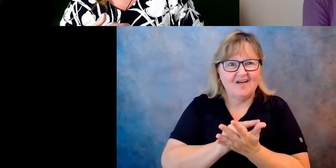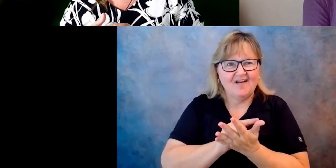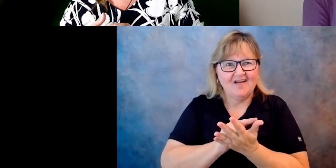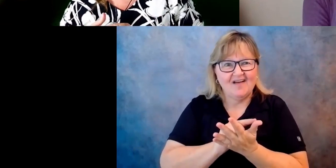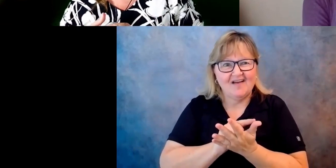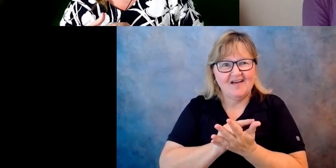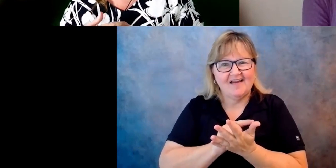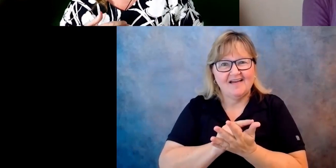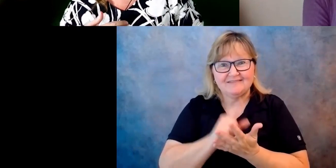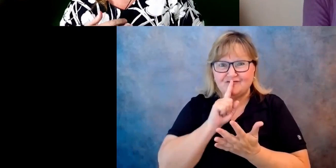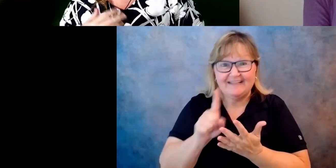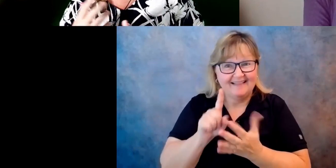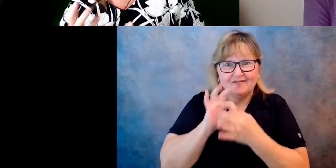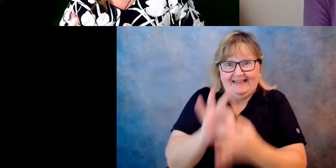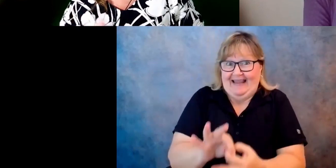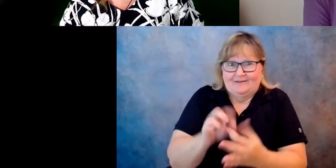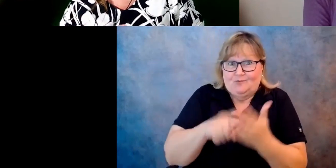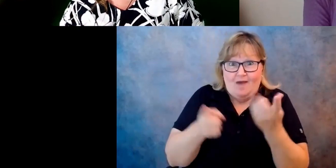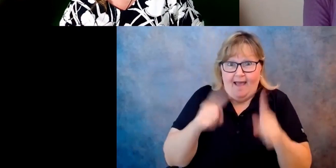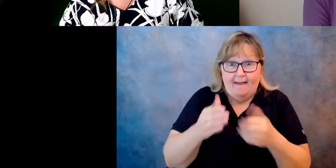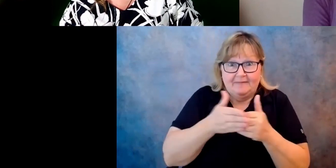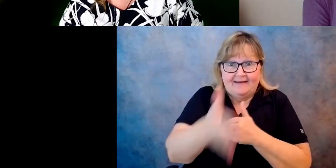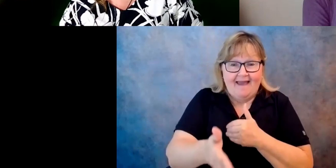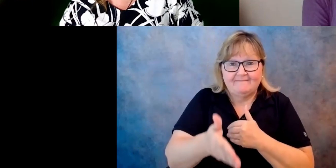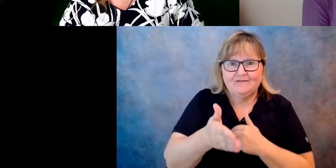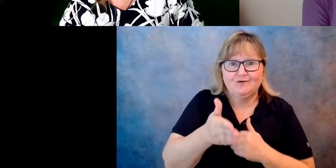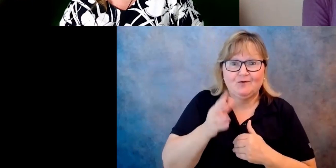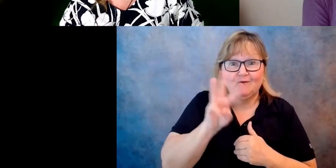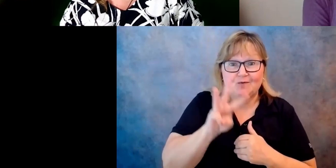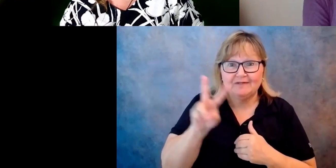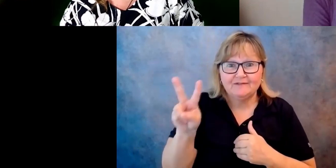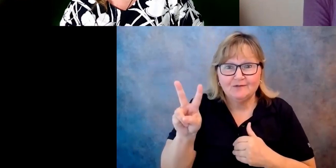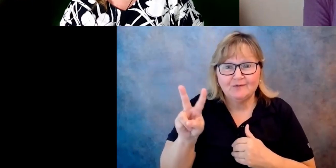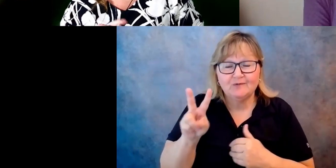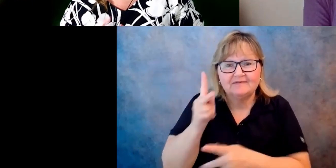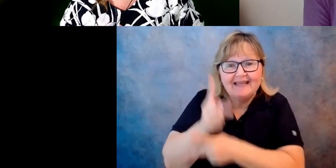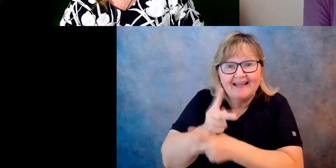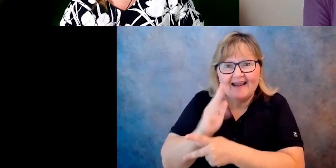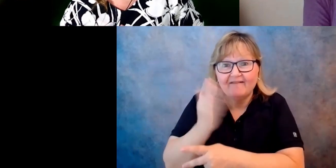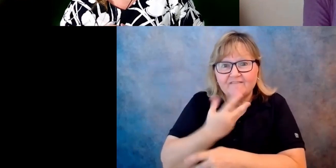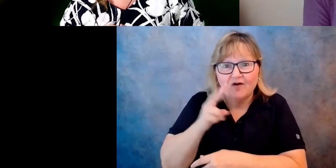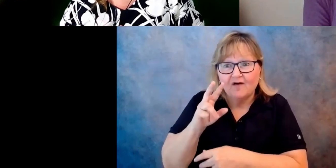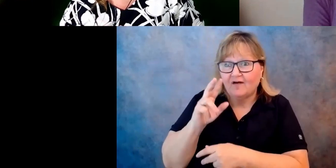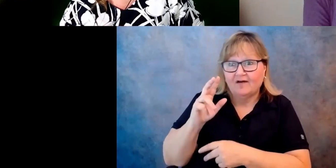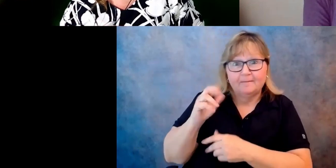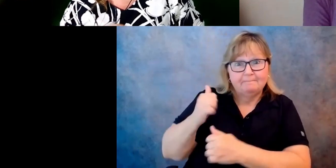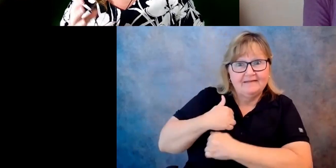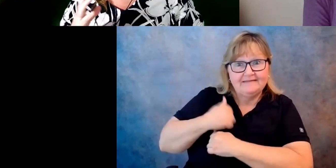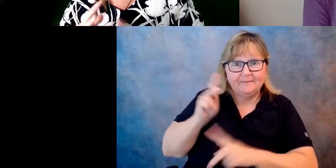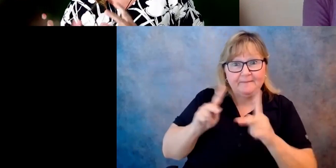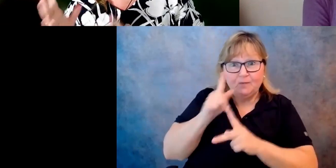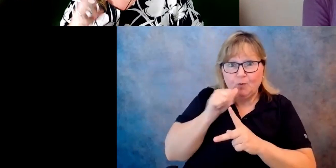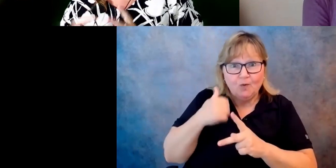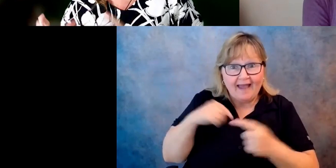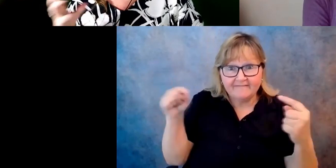happened after world war II, um, you know, taking care of our veterans that were wounded. Um, so